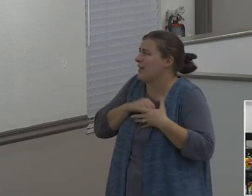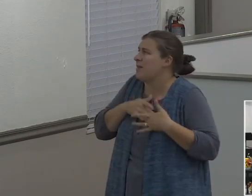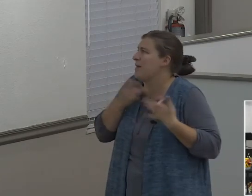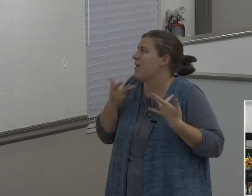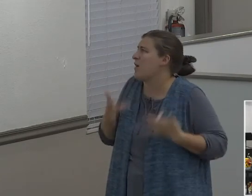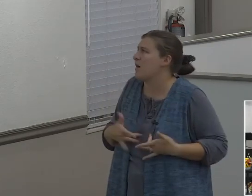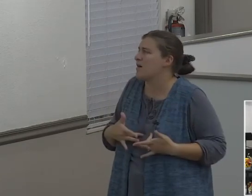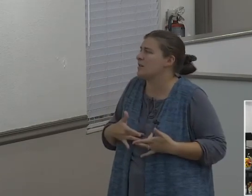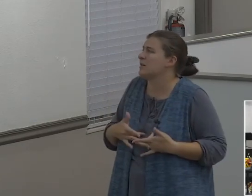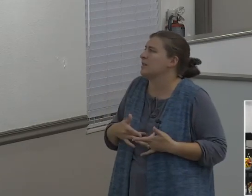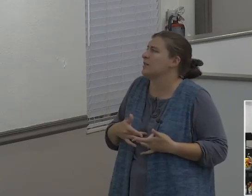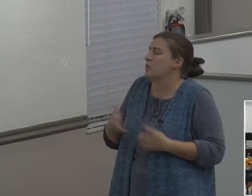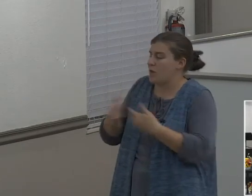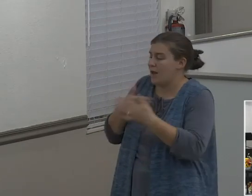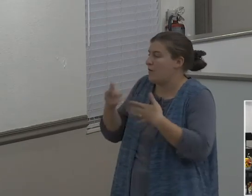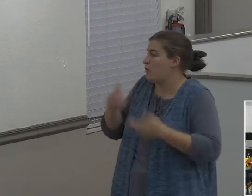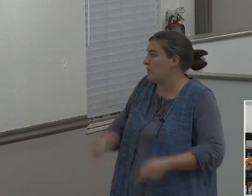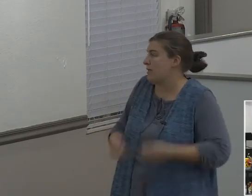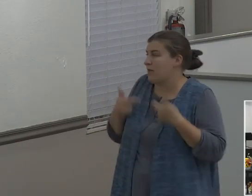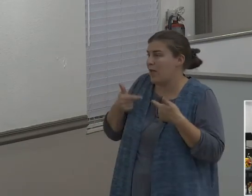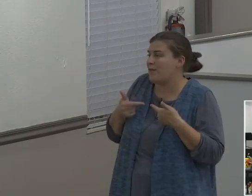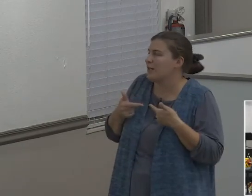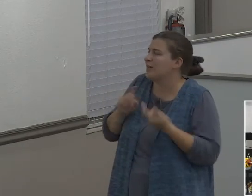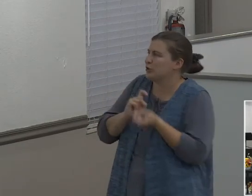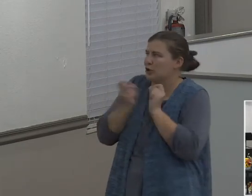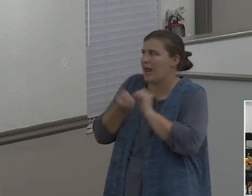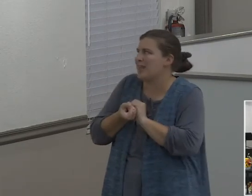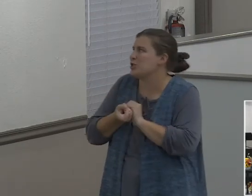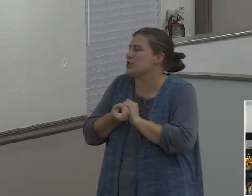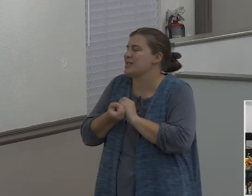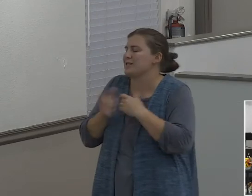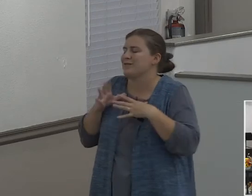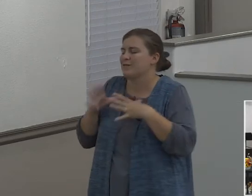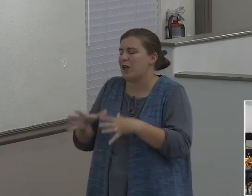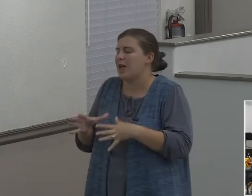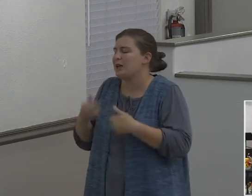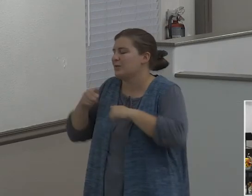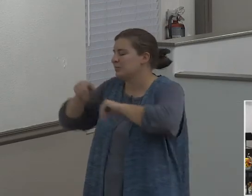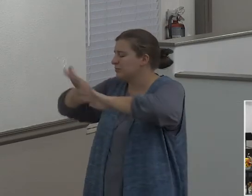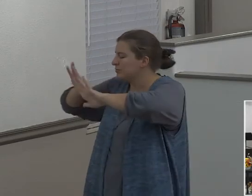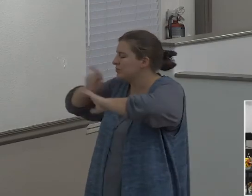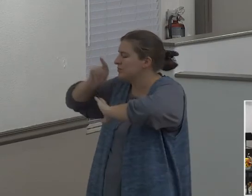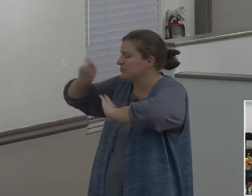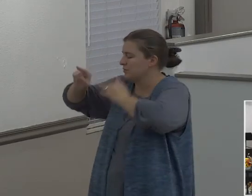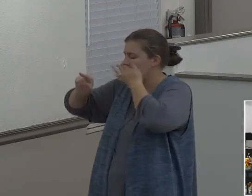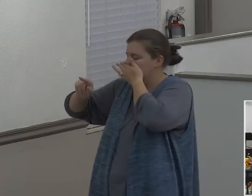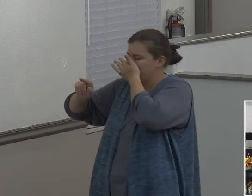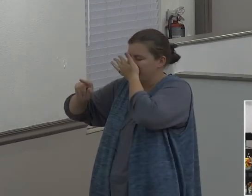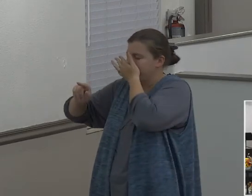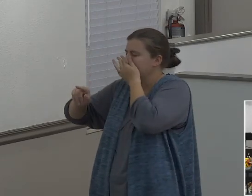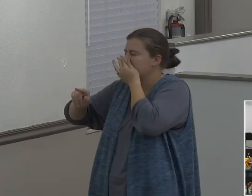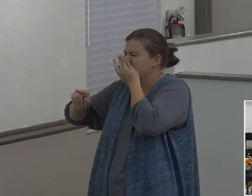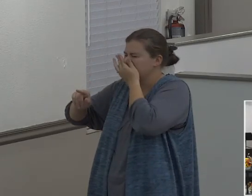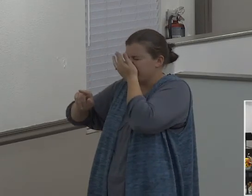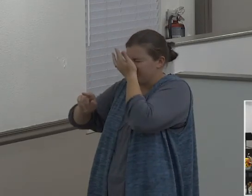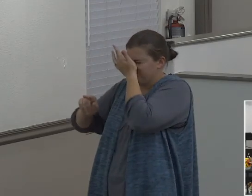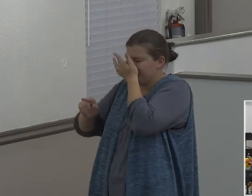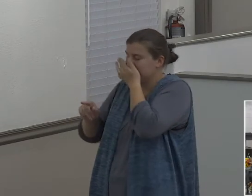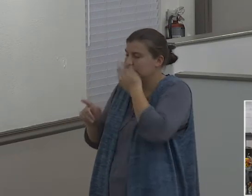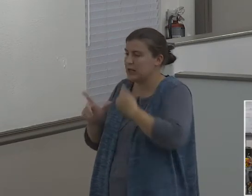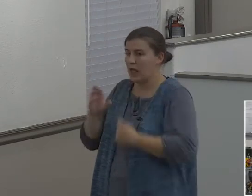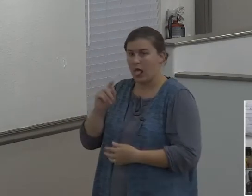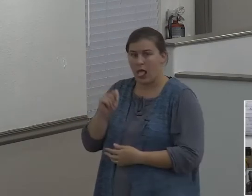I'll turn from my own way and I'll yield to you. See, Lot just made these terrible,